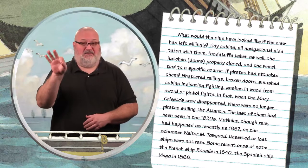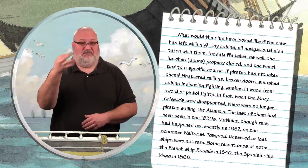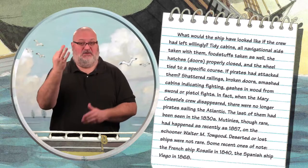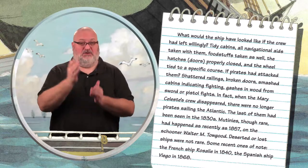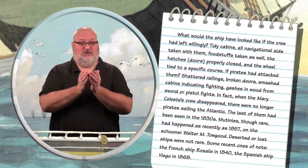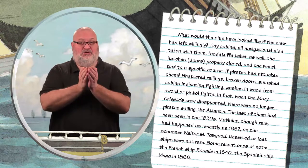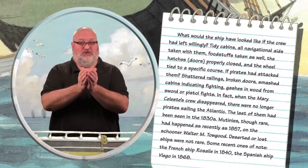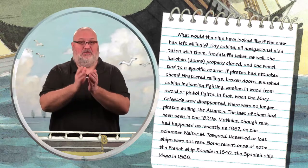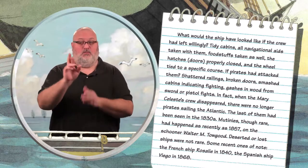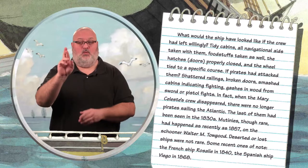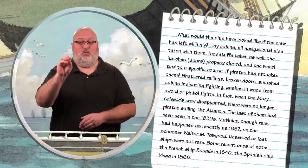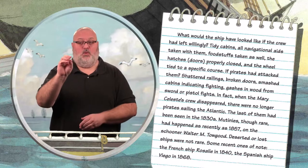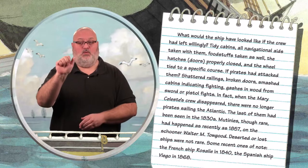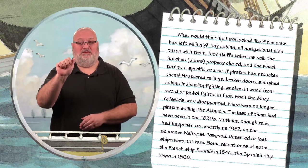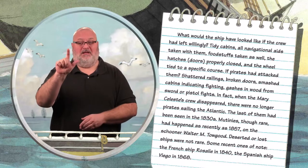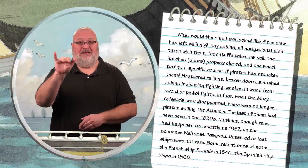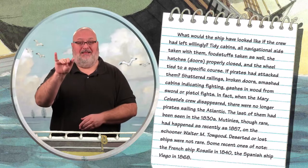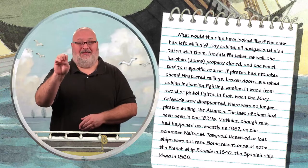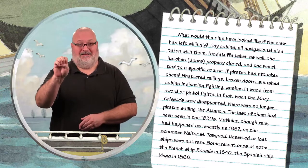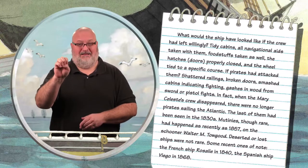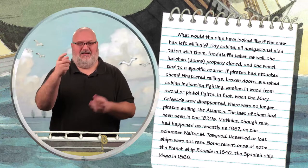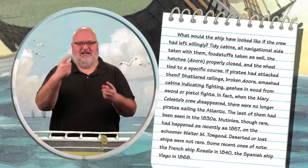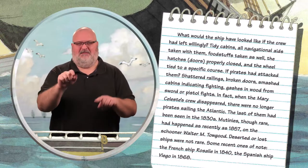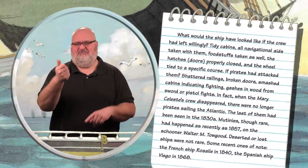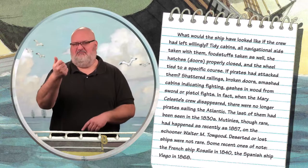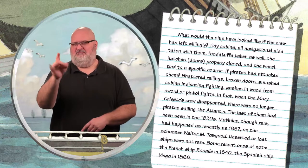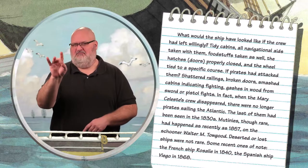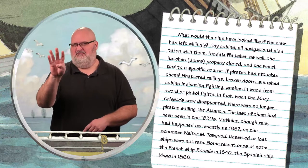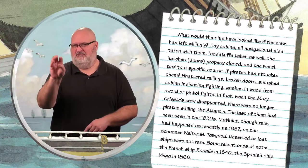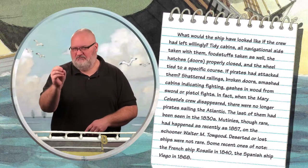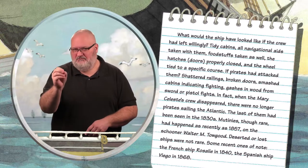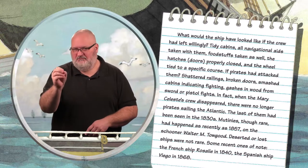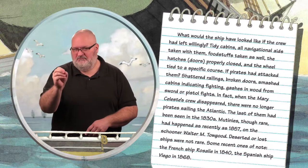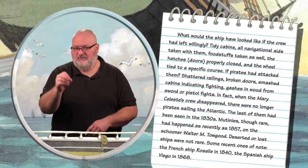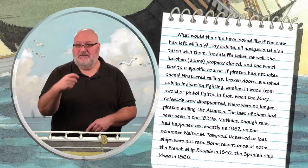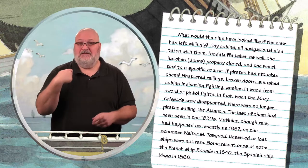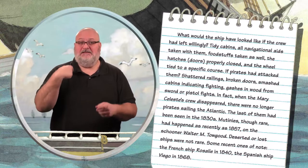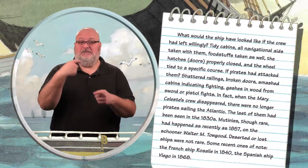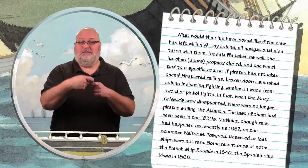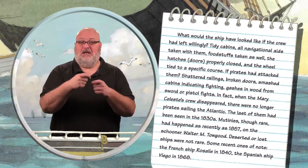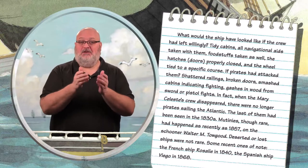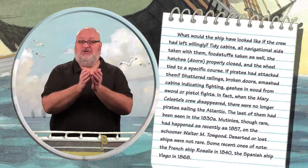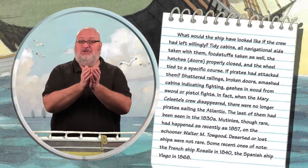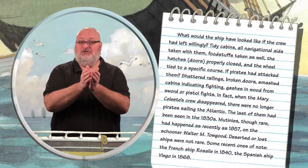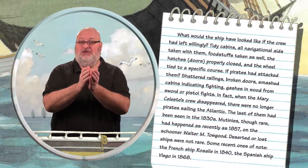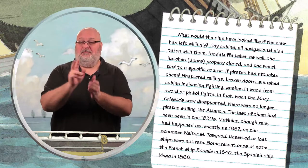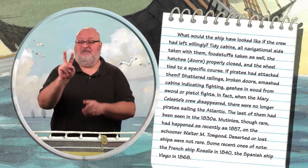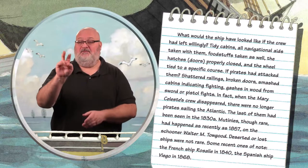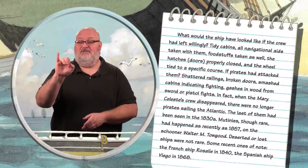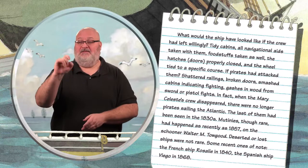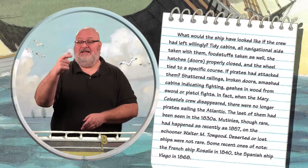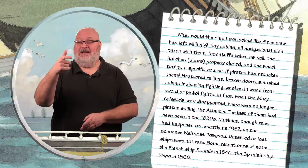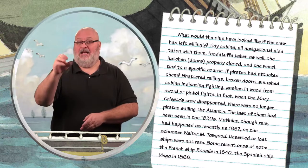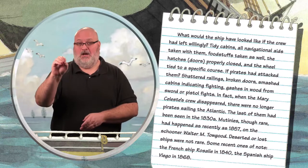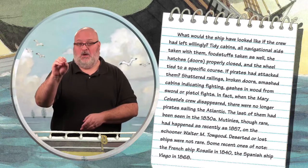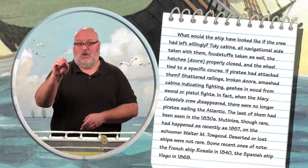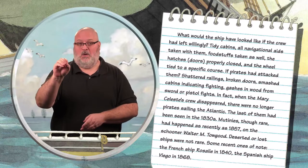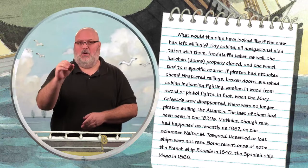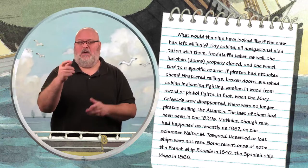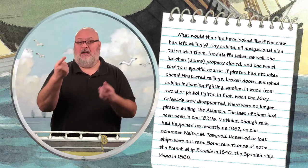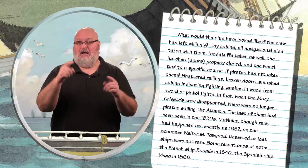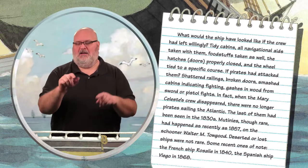Some recent ones of note. The French ship Rosalie, in 1840. The Spanish ship Viego,